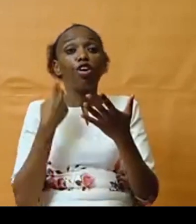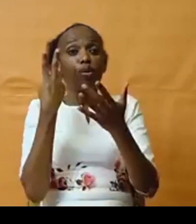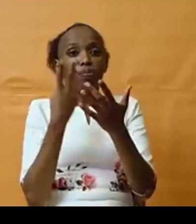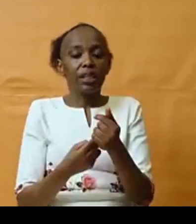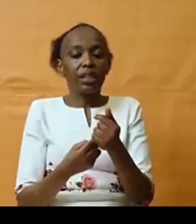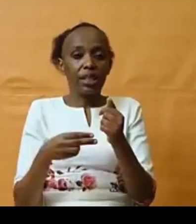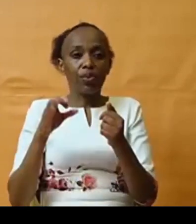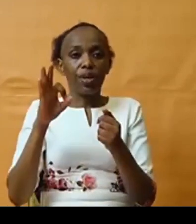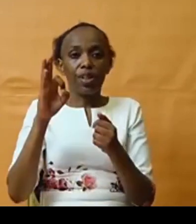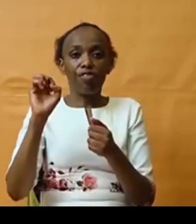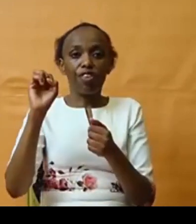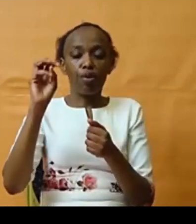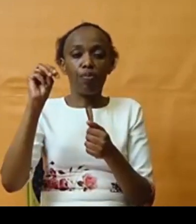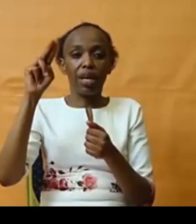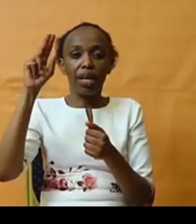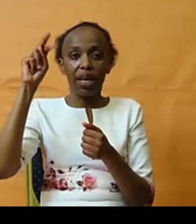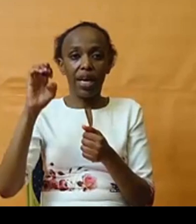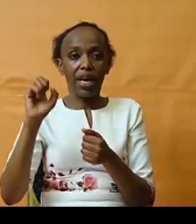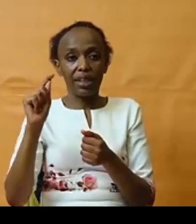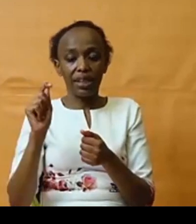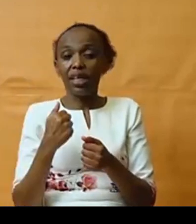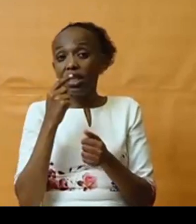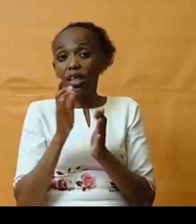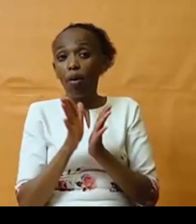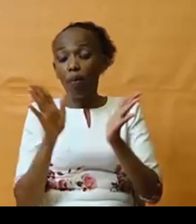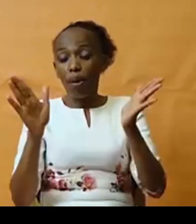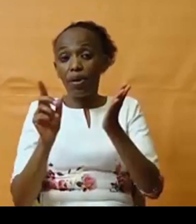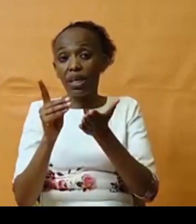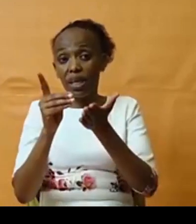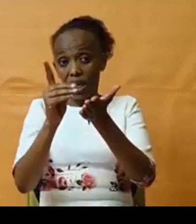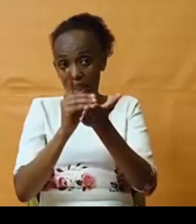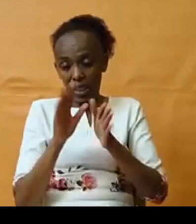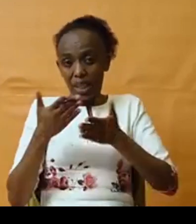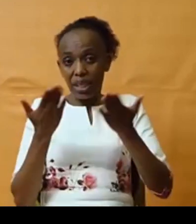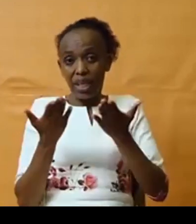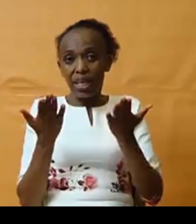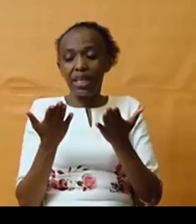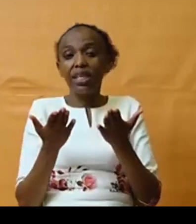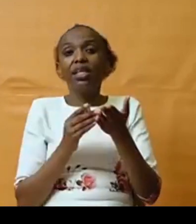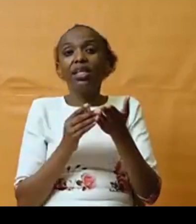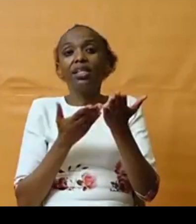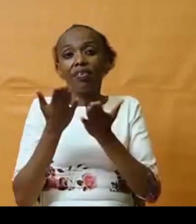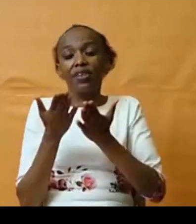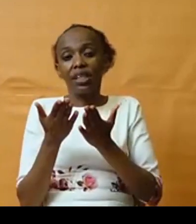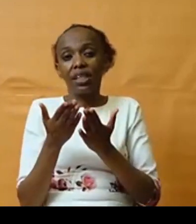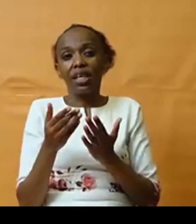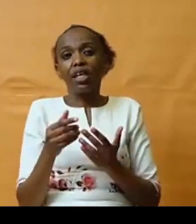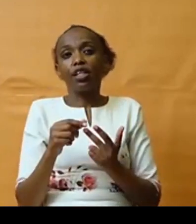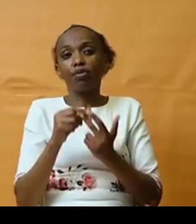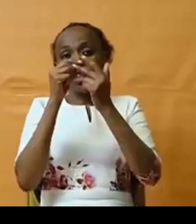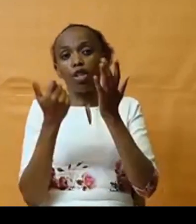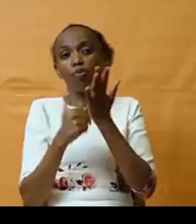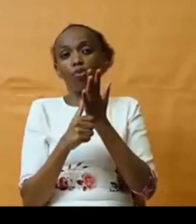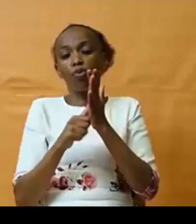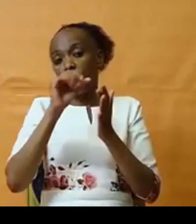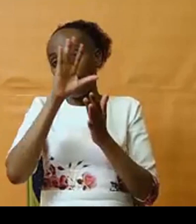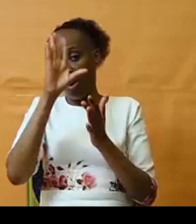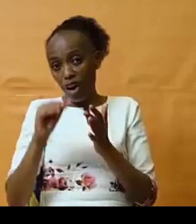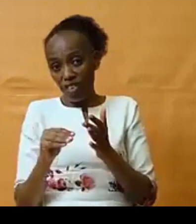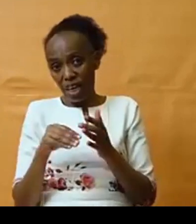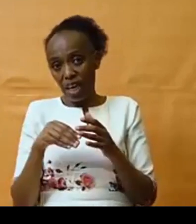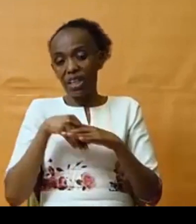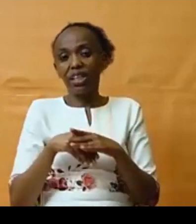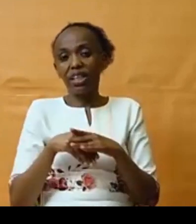demonstrated that public debt and is servicing a particular problem for the African continent in undermining the